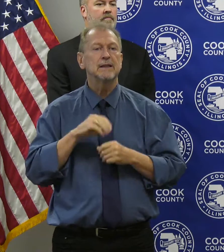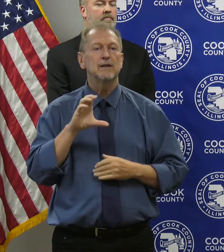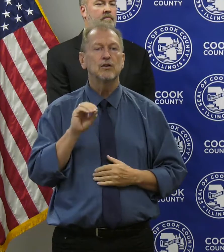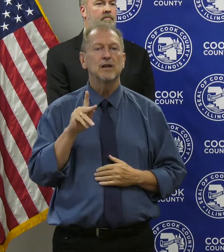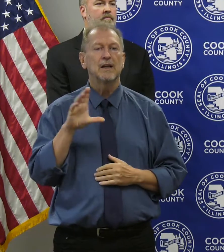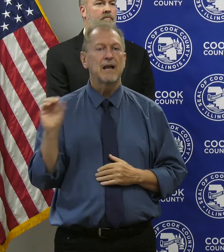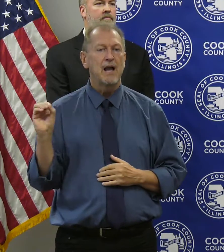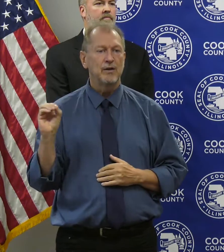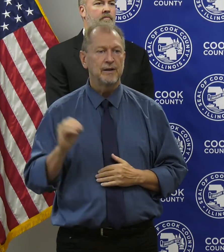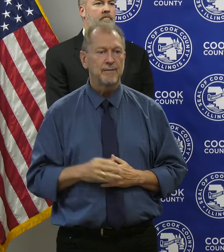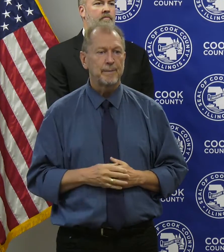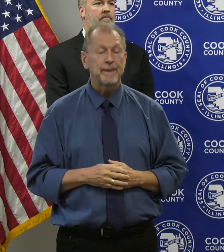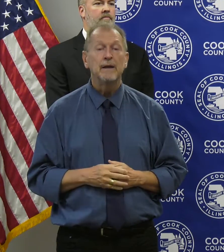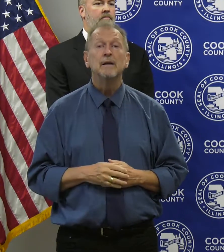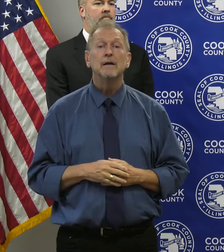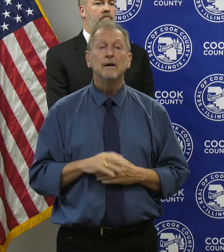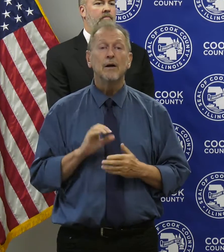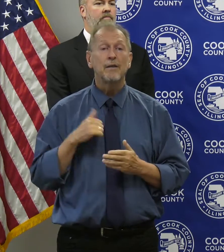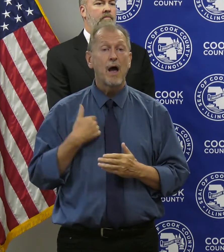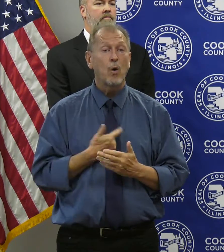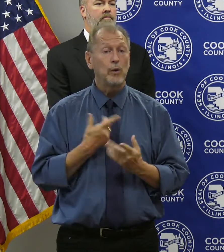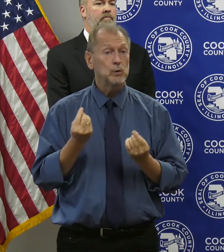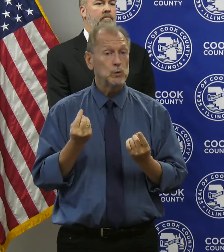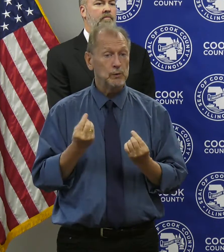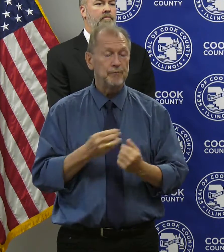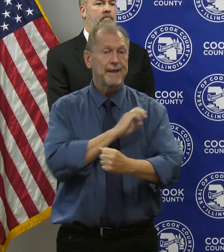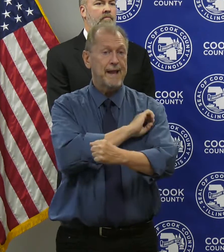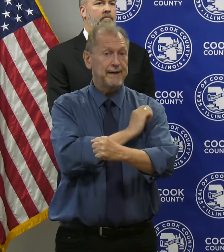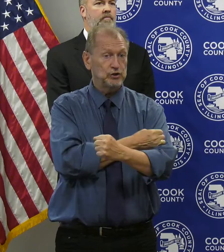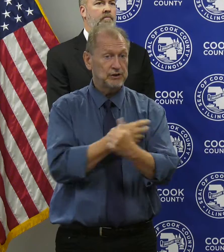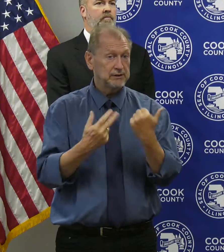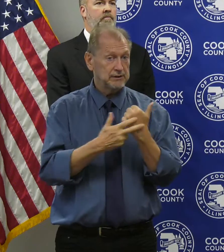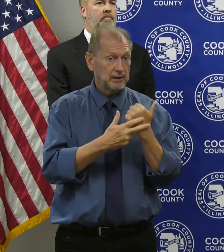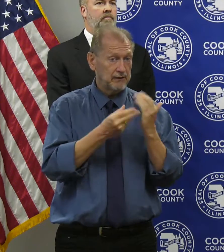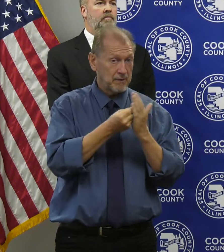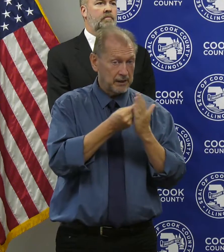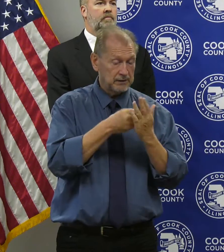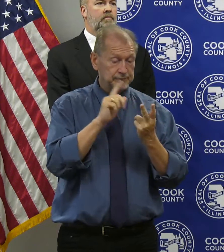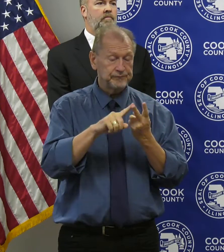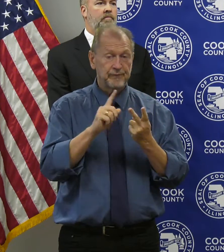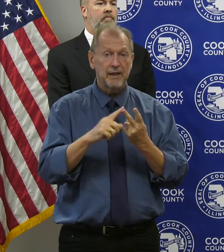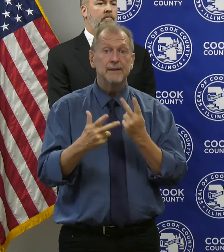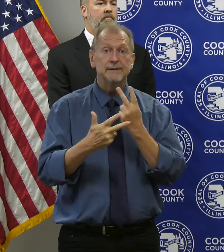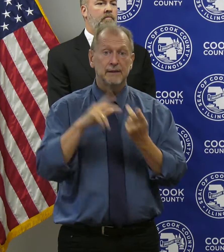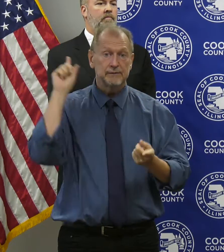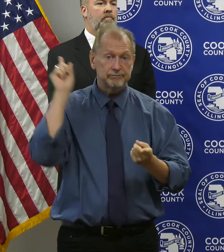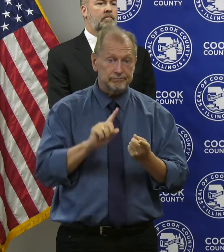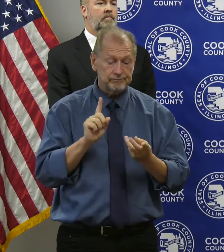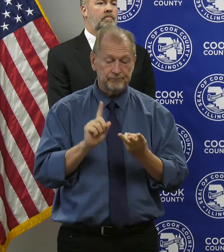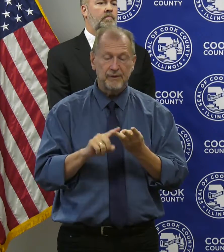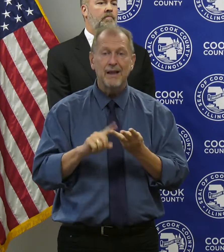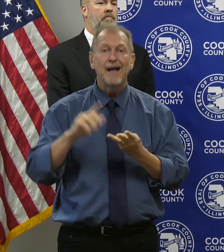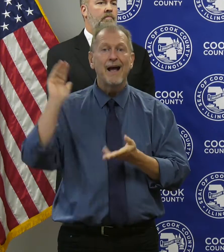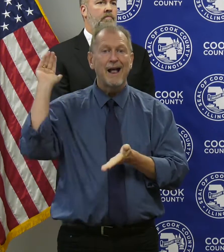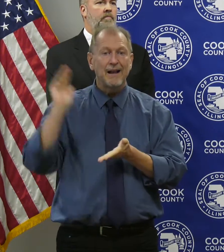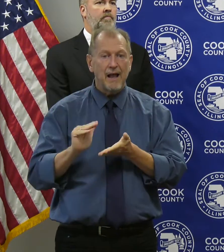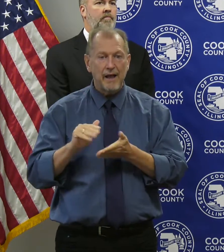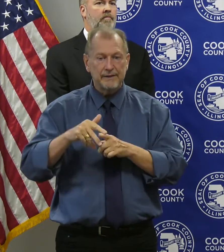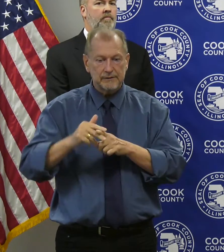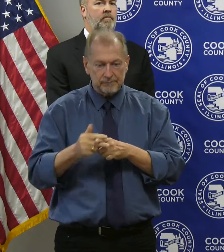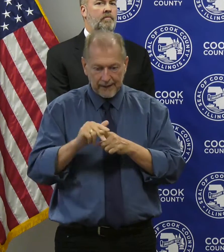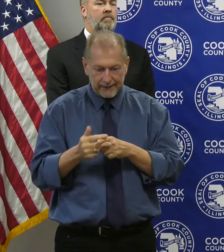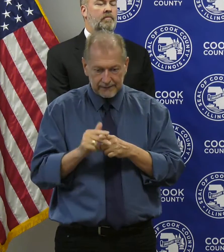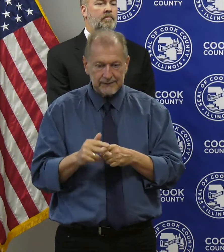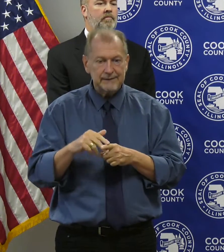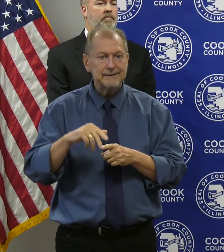include saving energy and reducing energy costs, improving operations, reducing maintenance, which can lengthen the life of some of